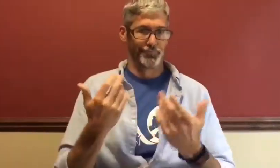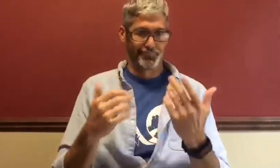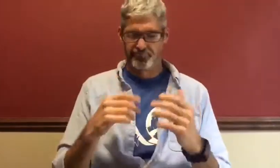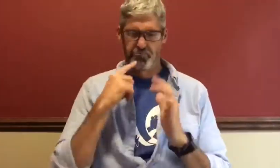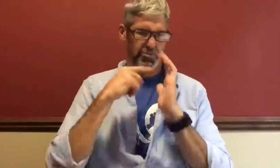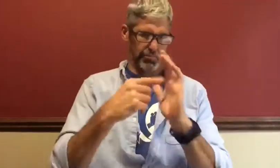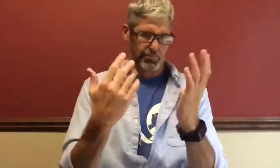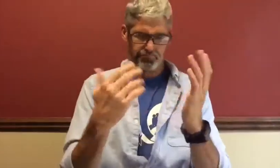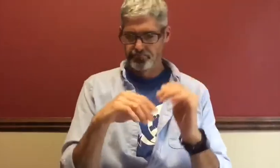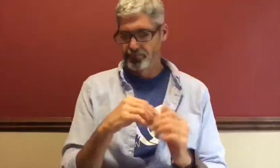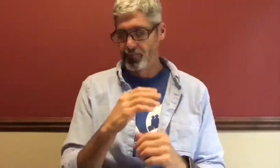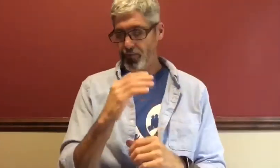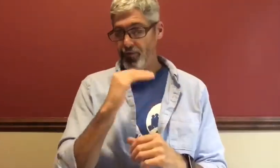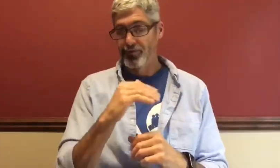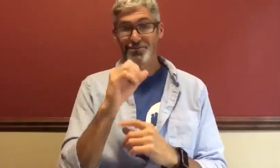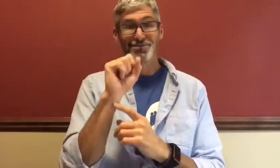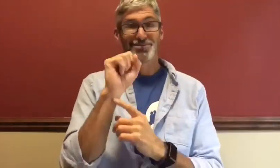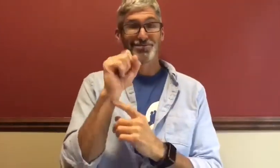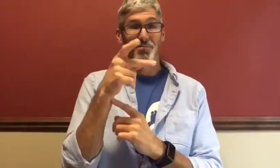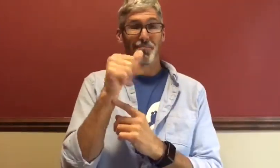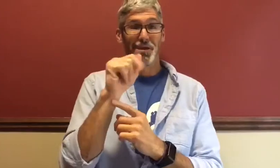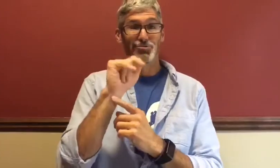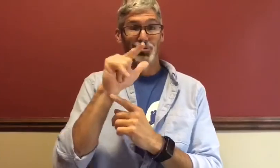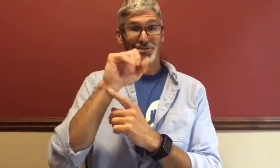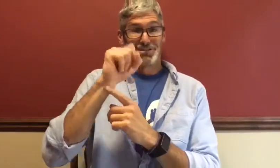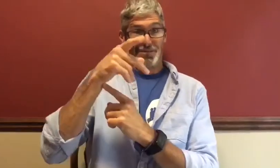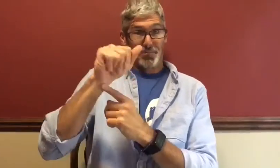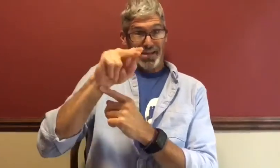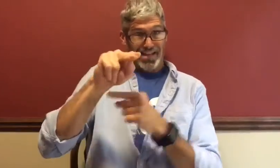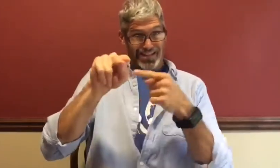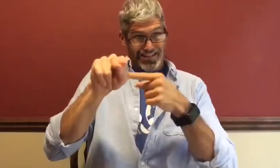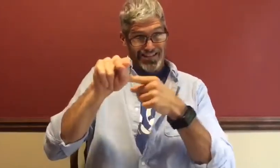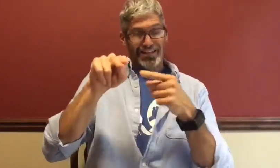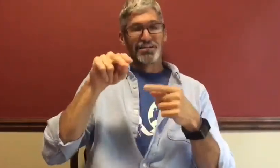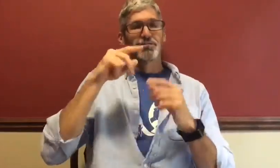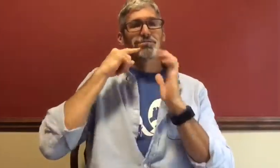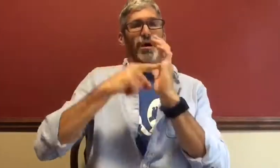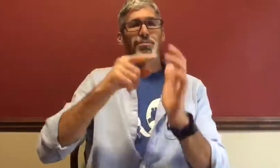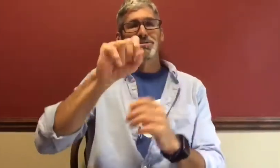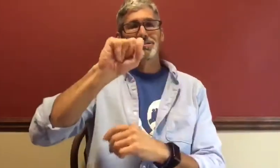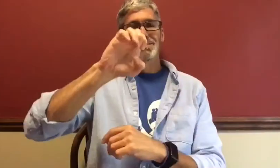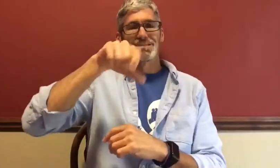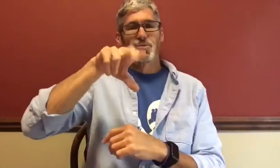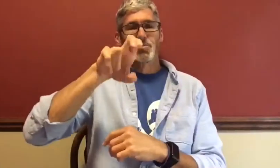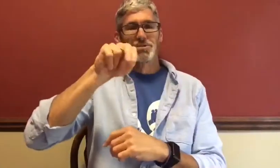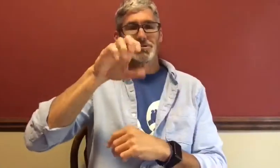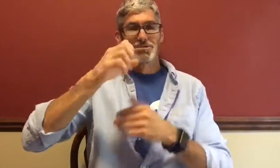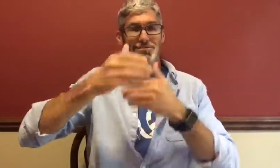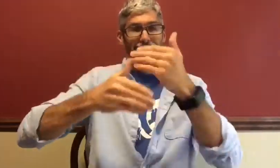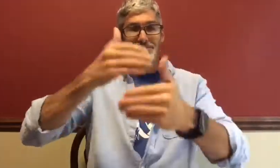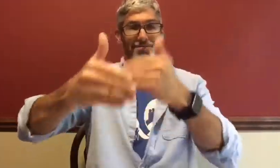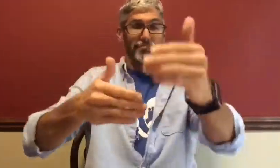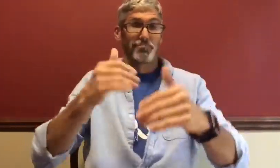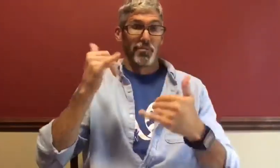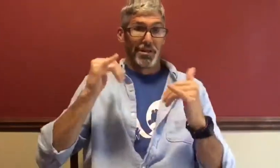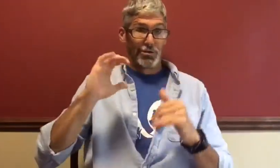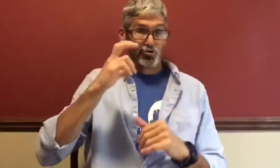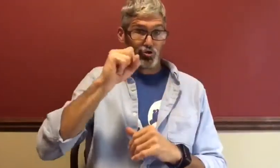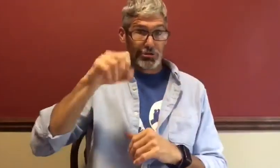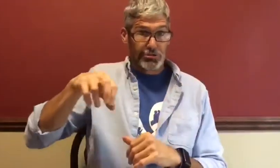to do that. Now, spatial span, that's, for example, it's related to sequence, like